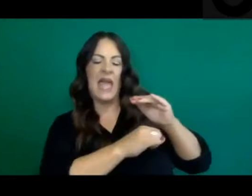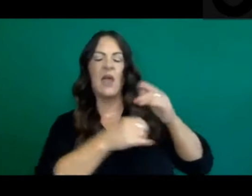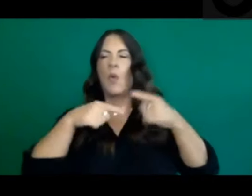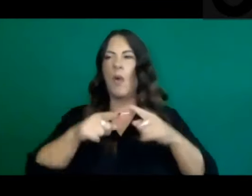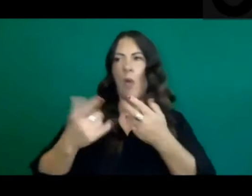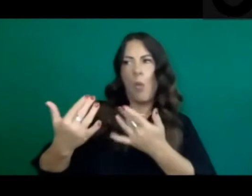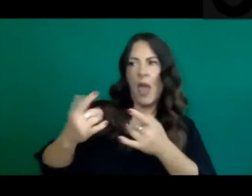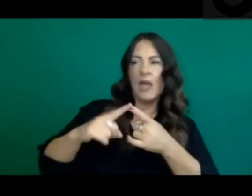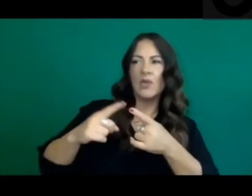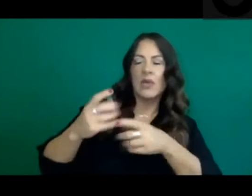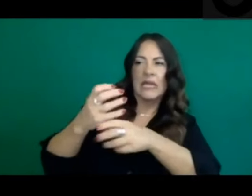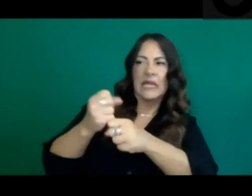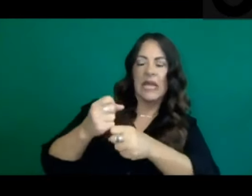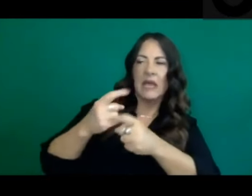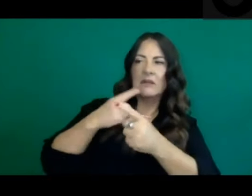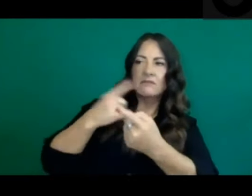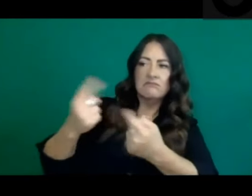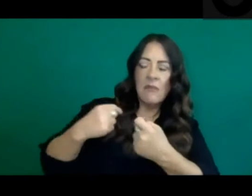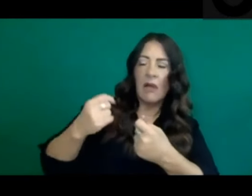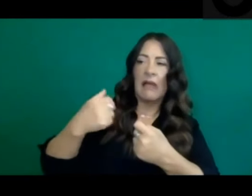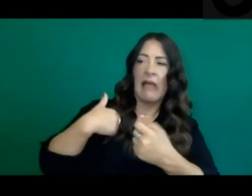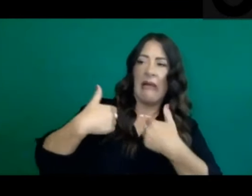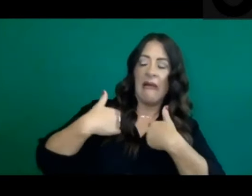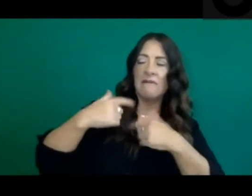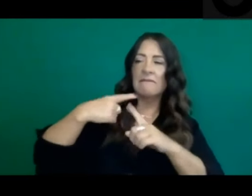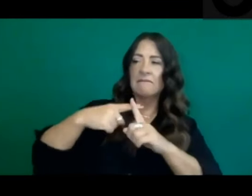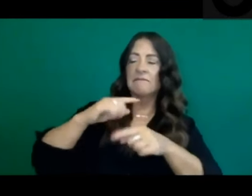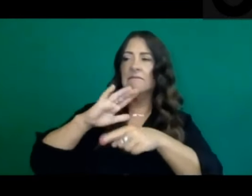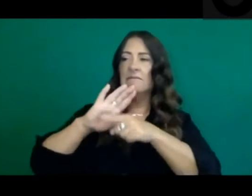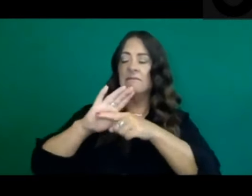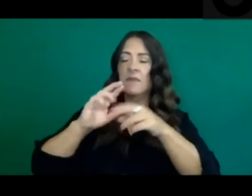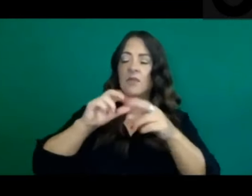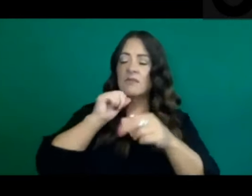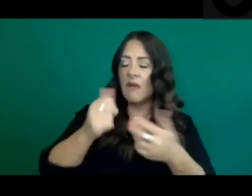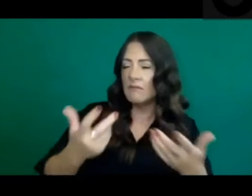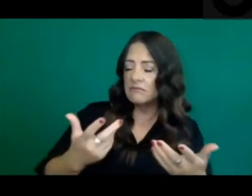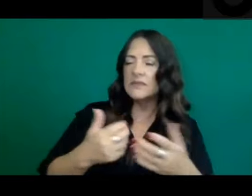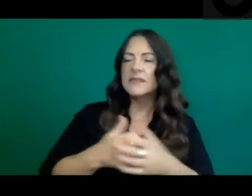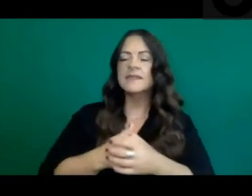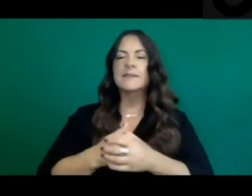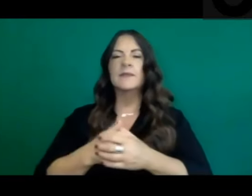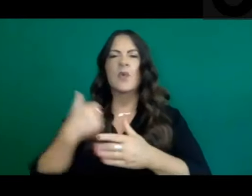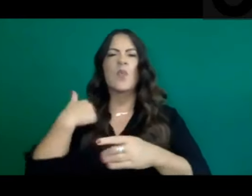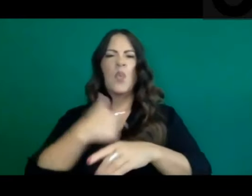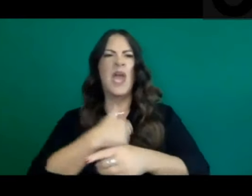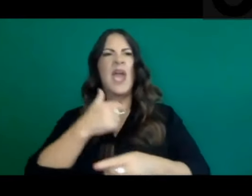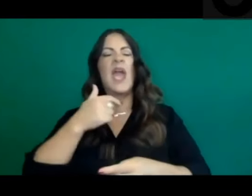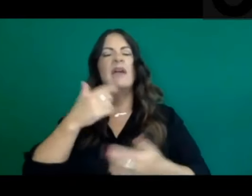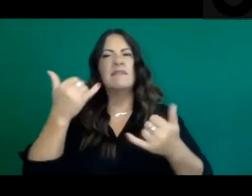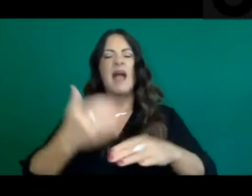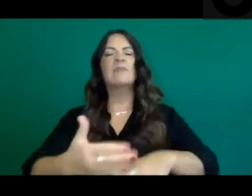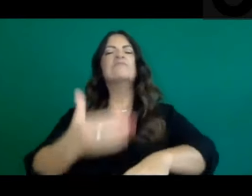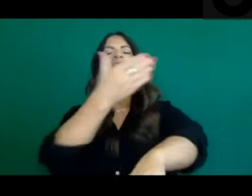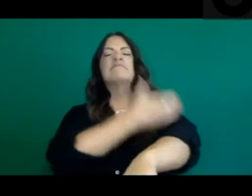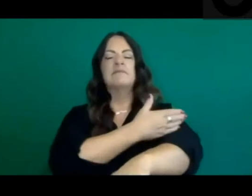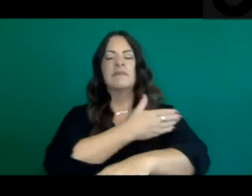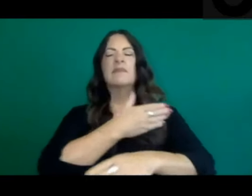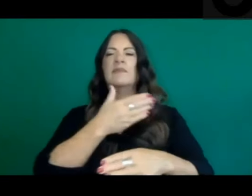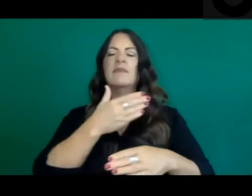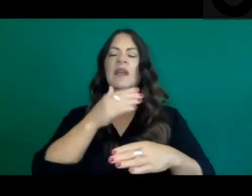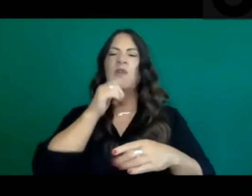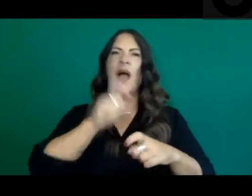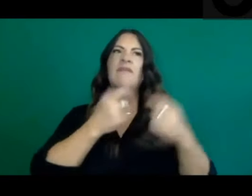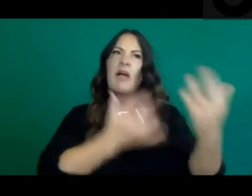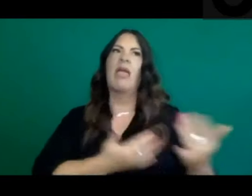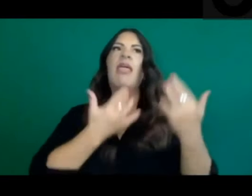efforts that I think are improving testing turnaround time, improving the likelihood that a test result is